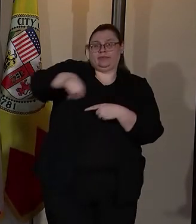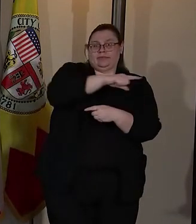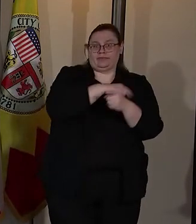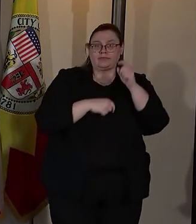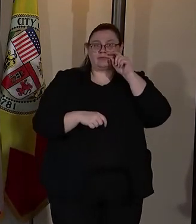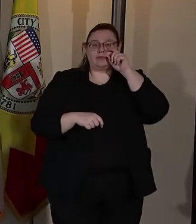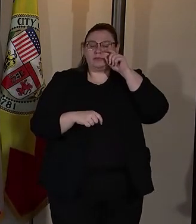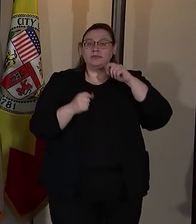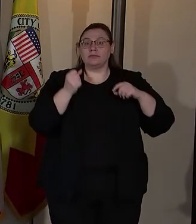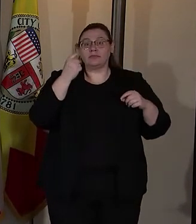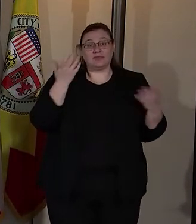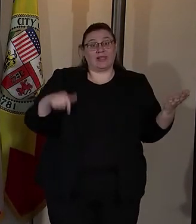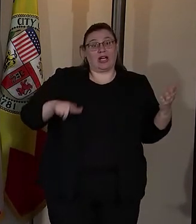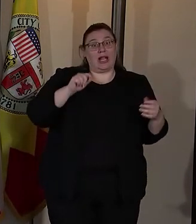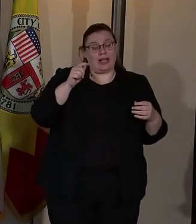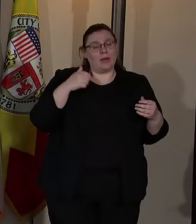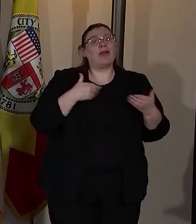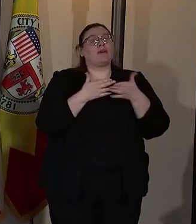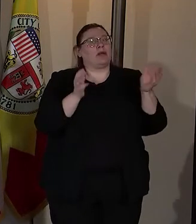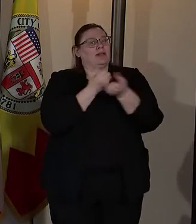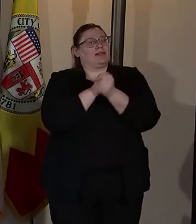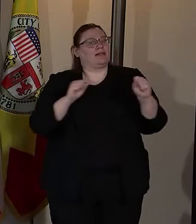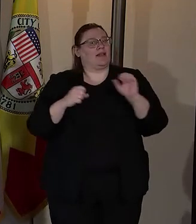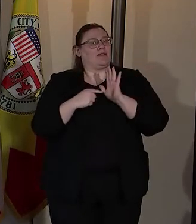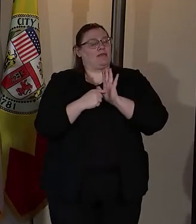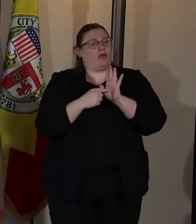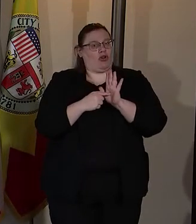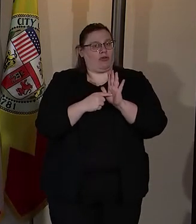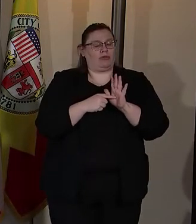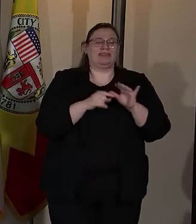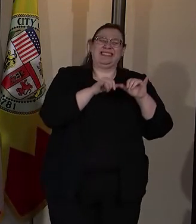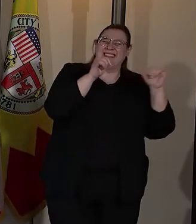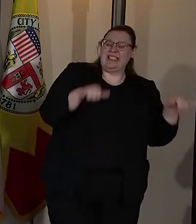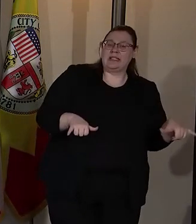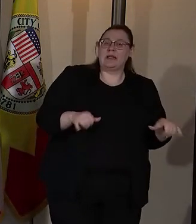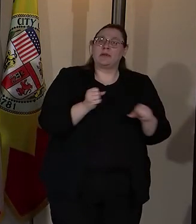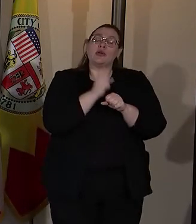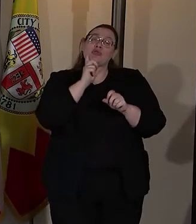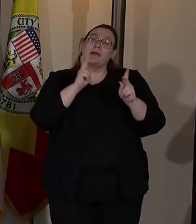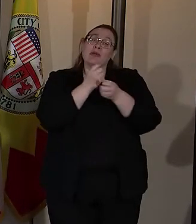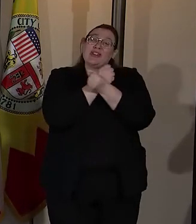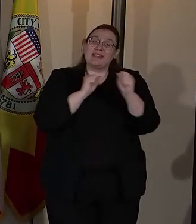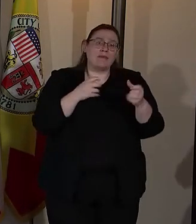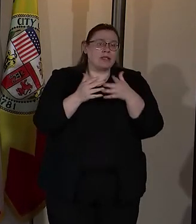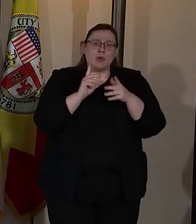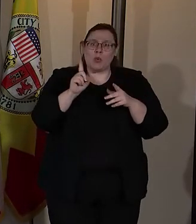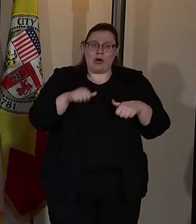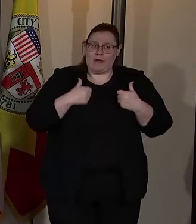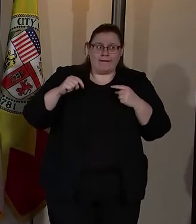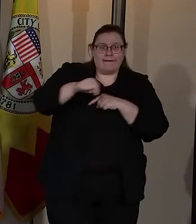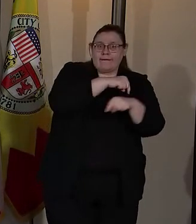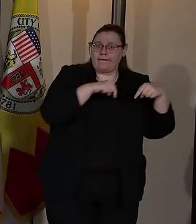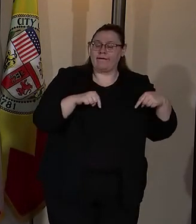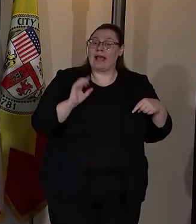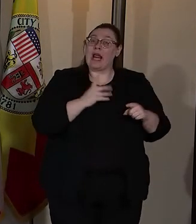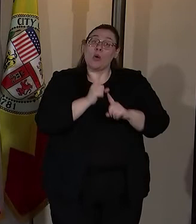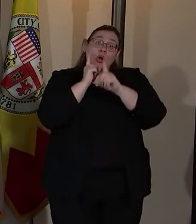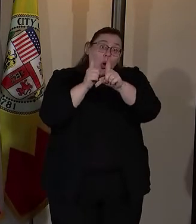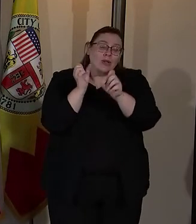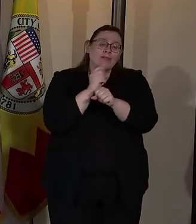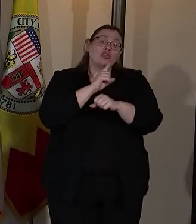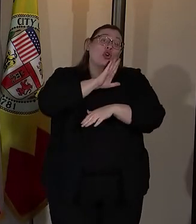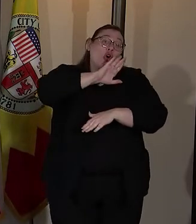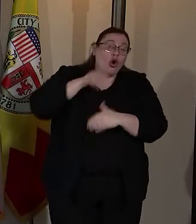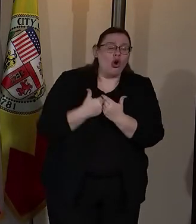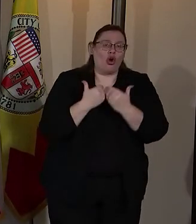We have in Los Angeles a public safety model that makes people safe wherever they are and our goal is to make sure in all communities.